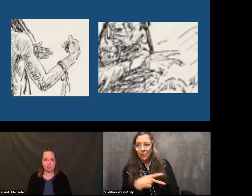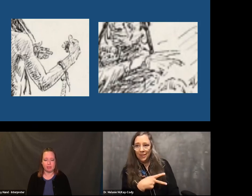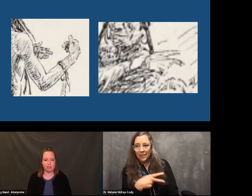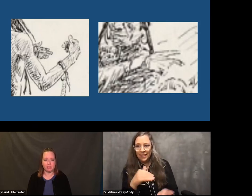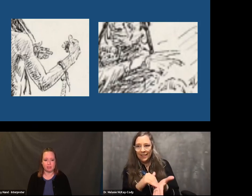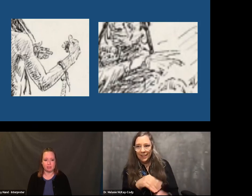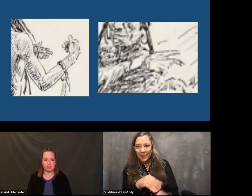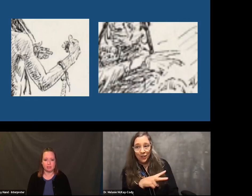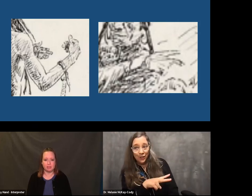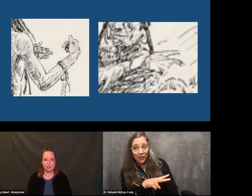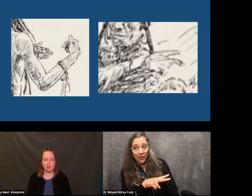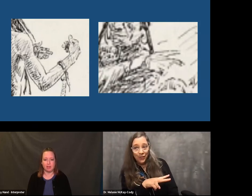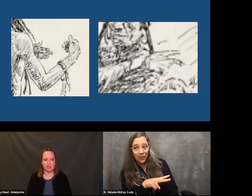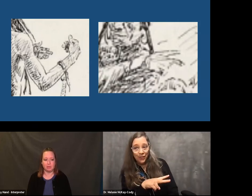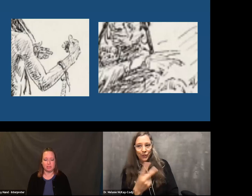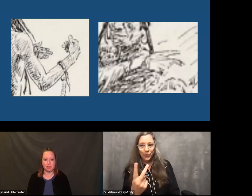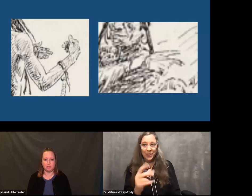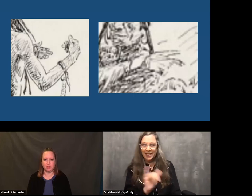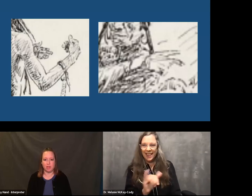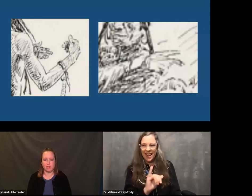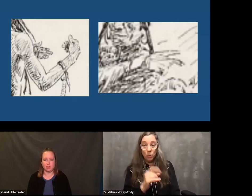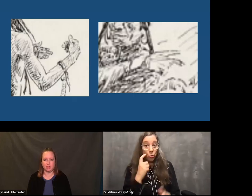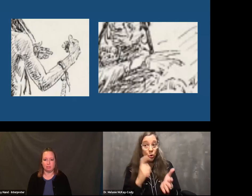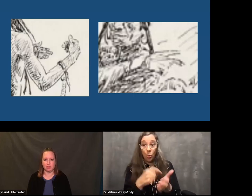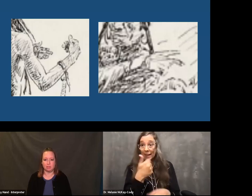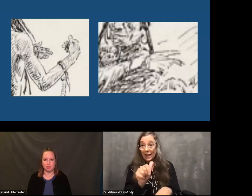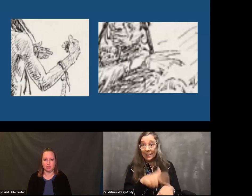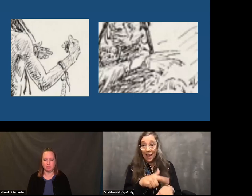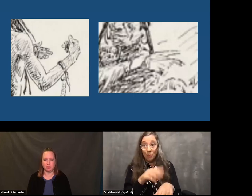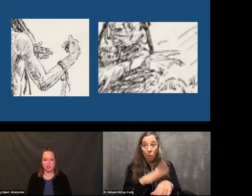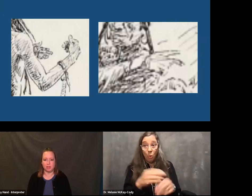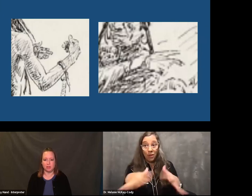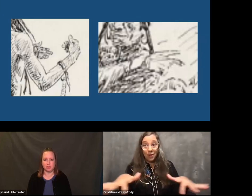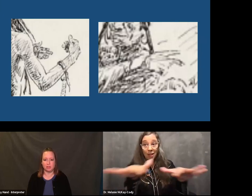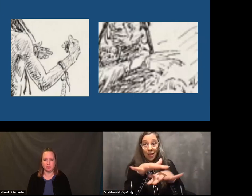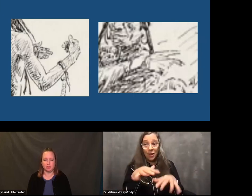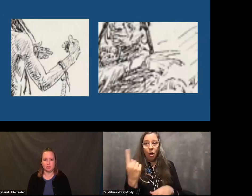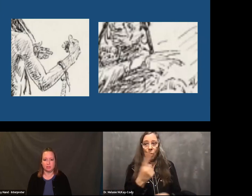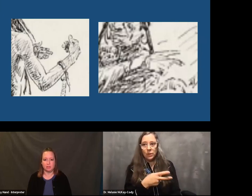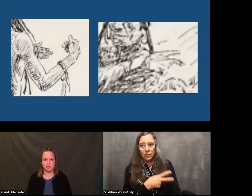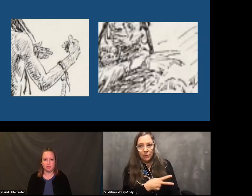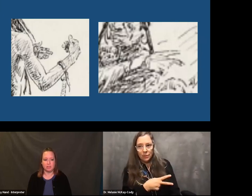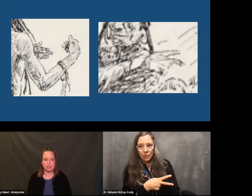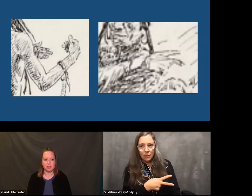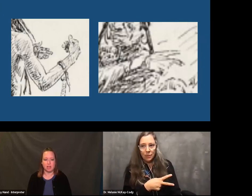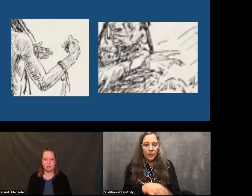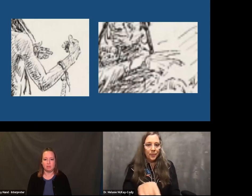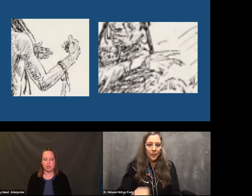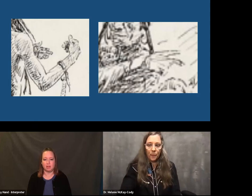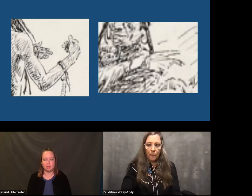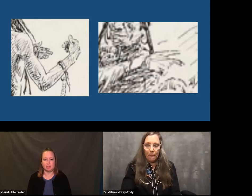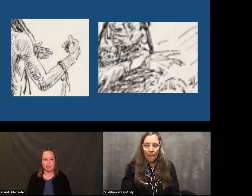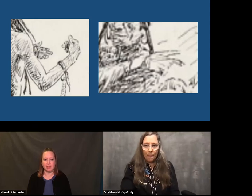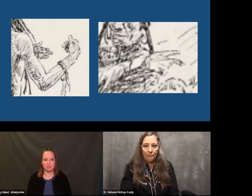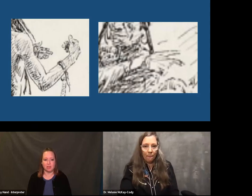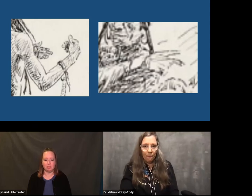something is. And again, we see this V hand shape, this look over here. Notice any time